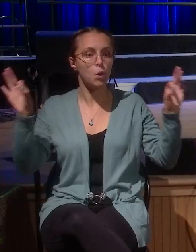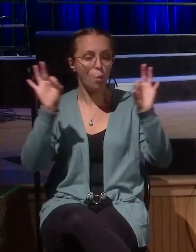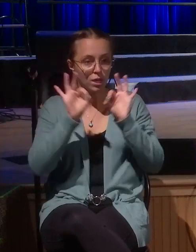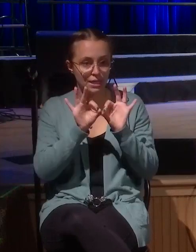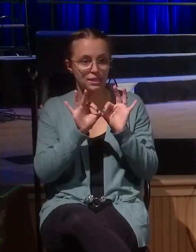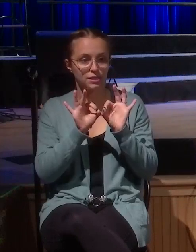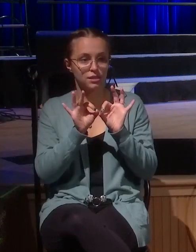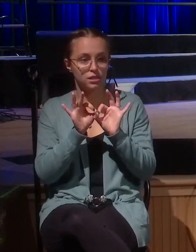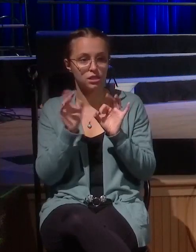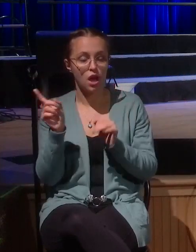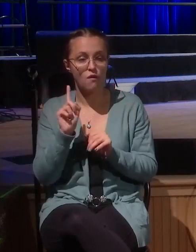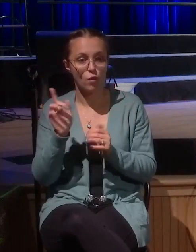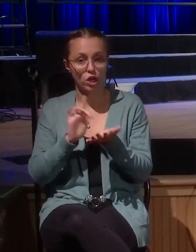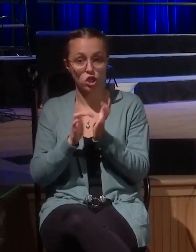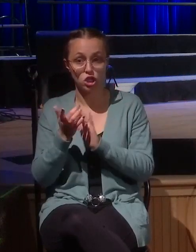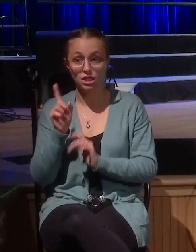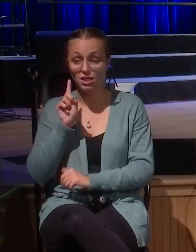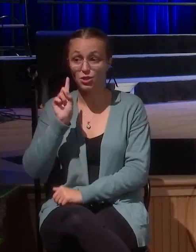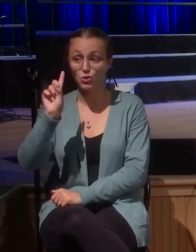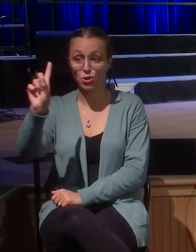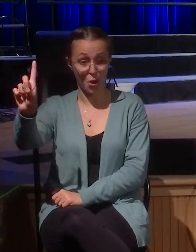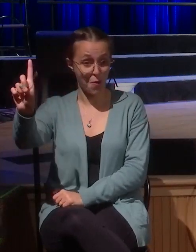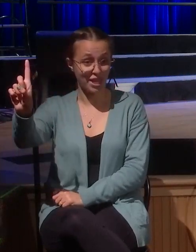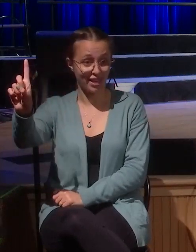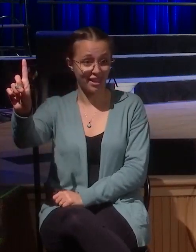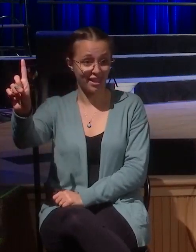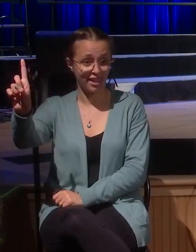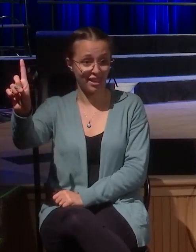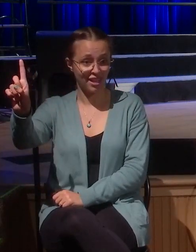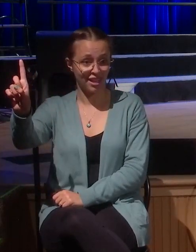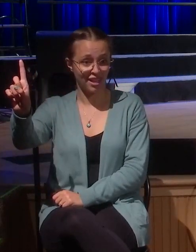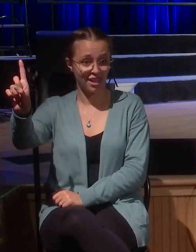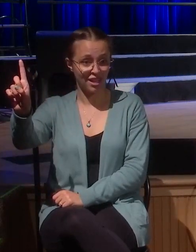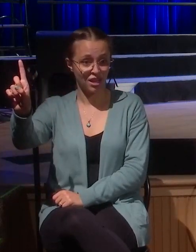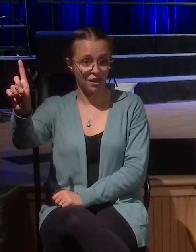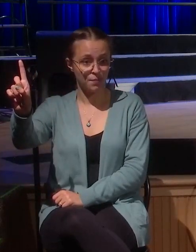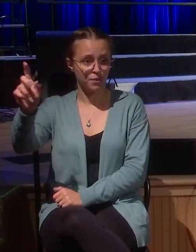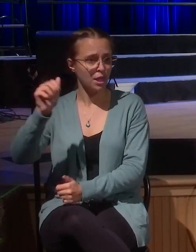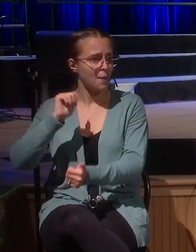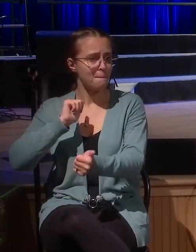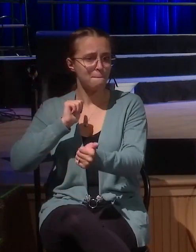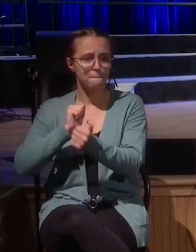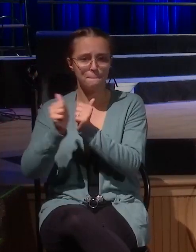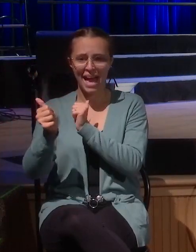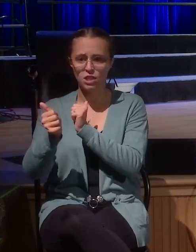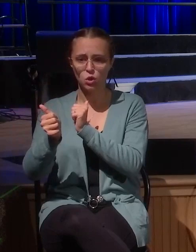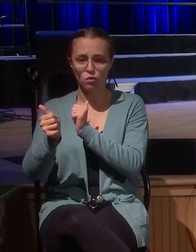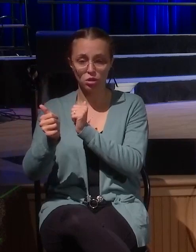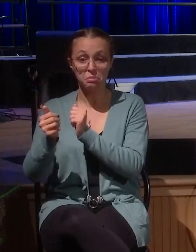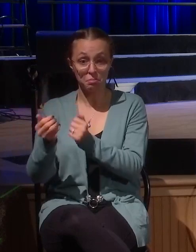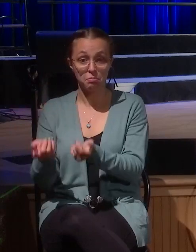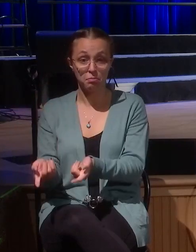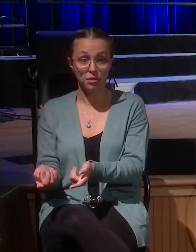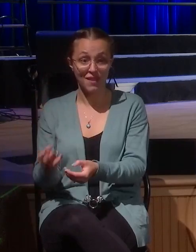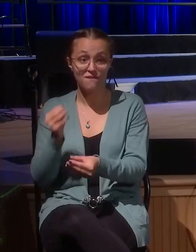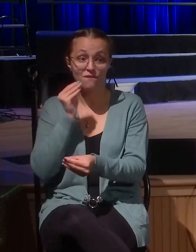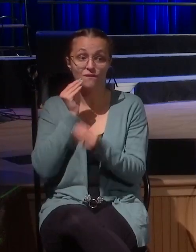the anticipation of going to Jerusalem is not just that Passover's coming and that he's celebrating this feast, but rather he knows he's going to